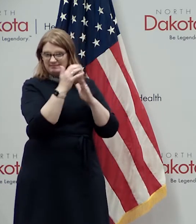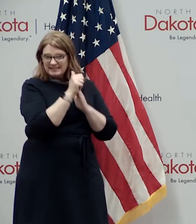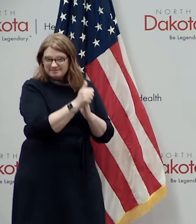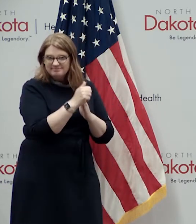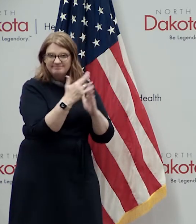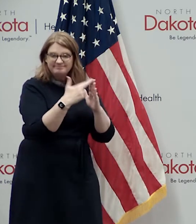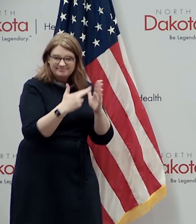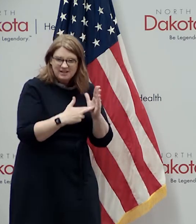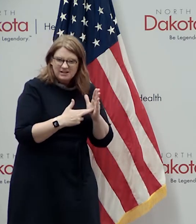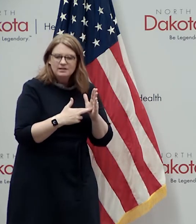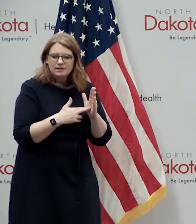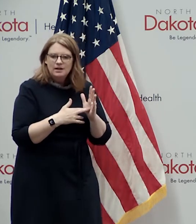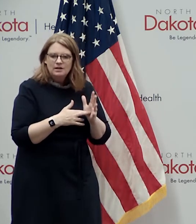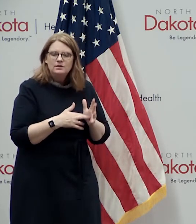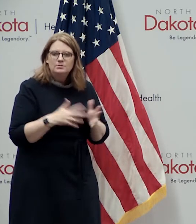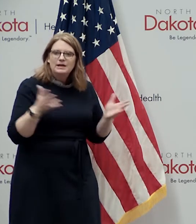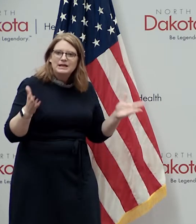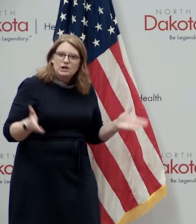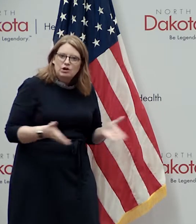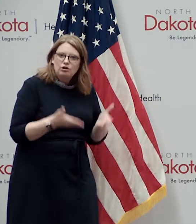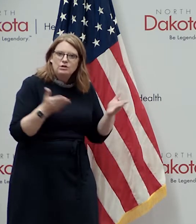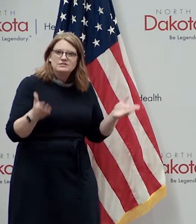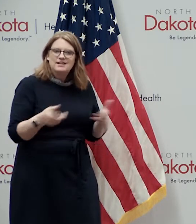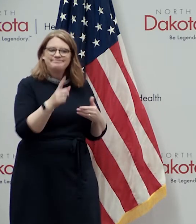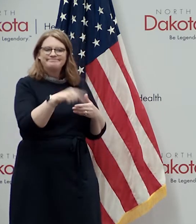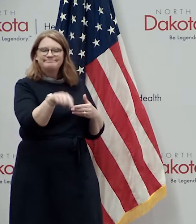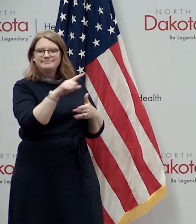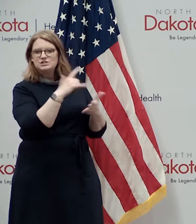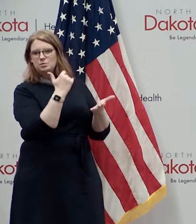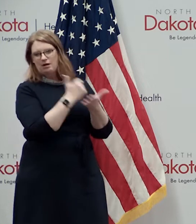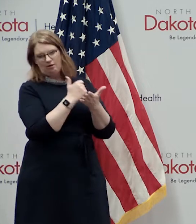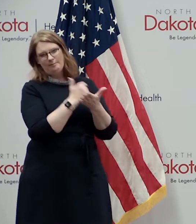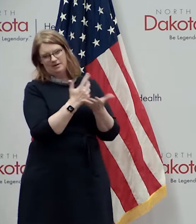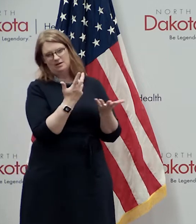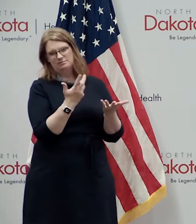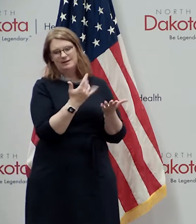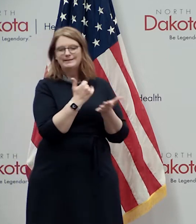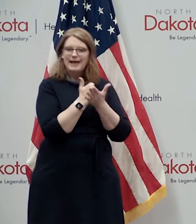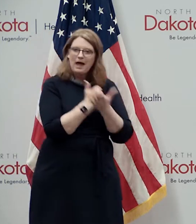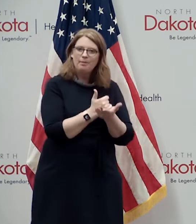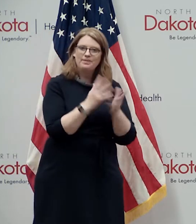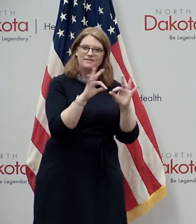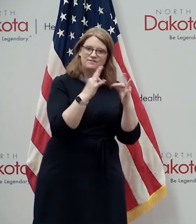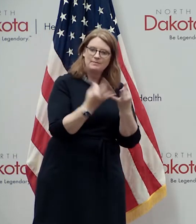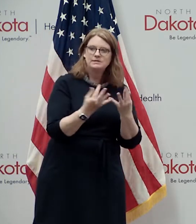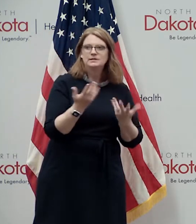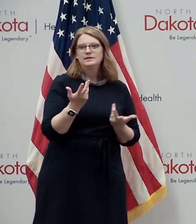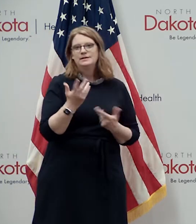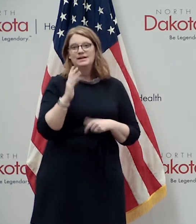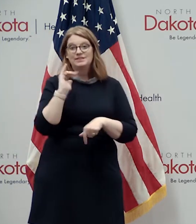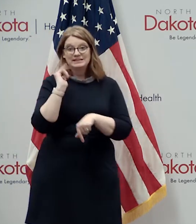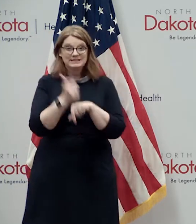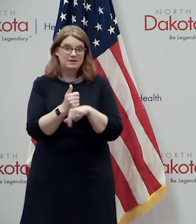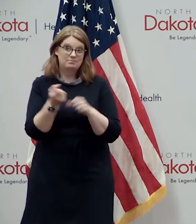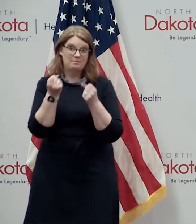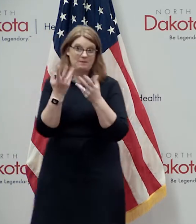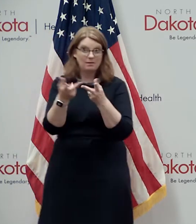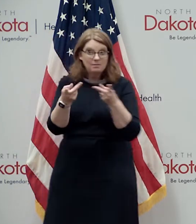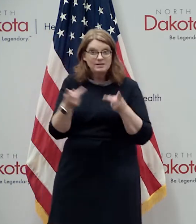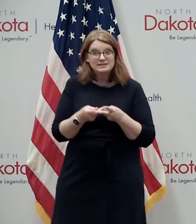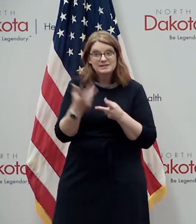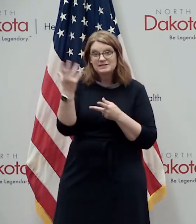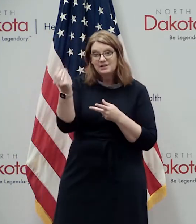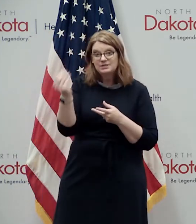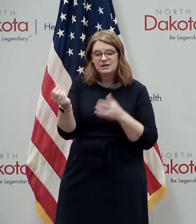facilities to do what they can to accommodate the needs of family members and whether that's setting up multiple places outside